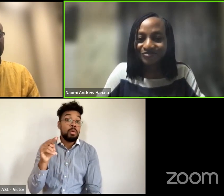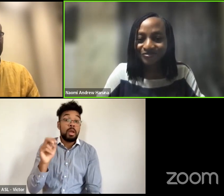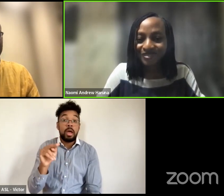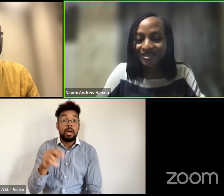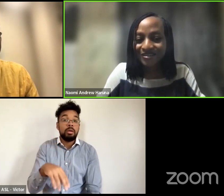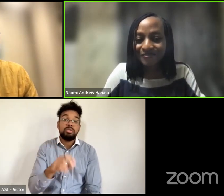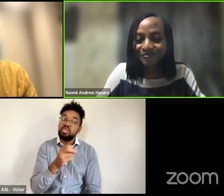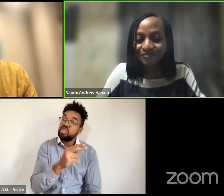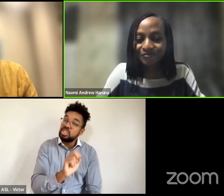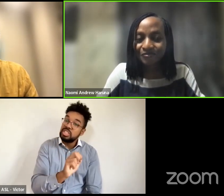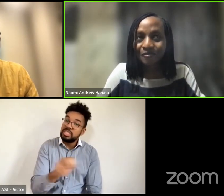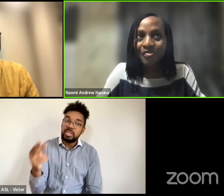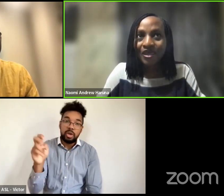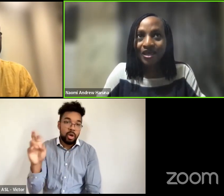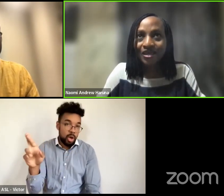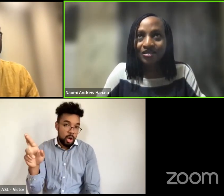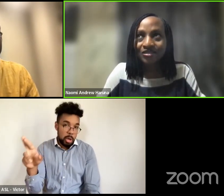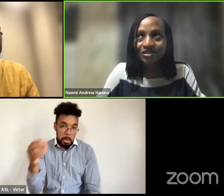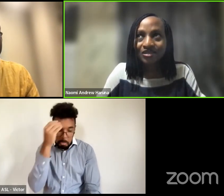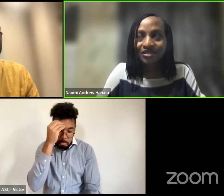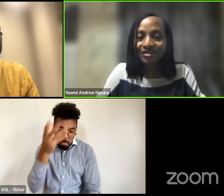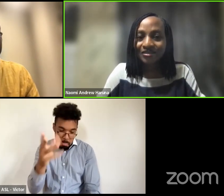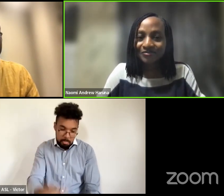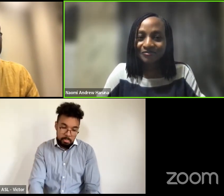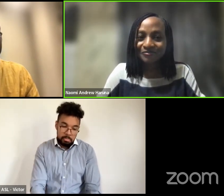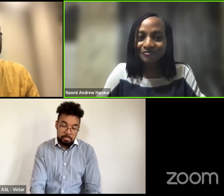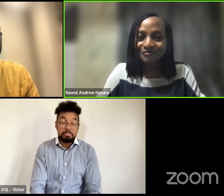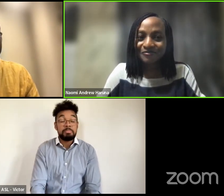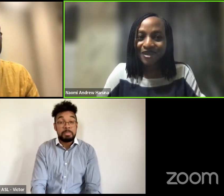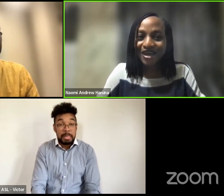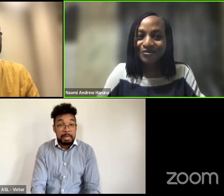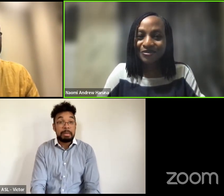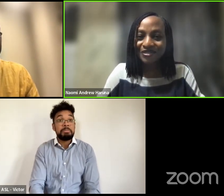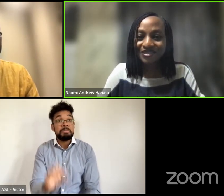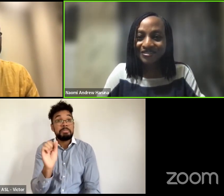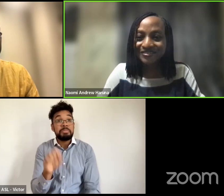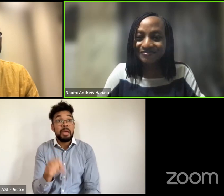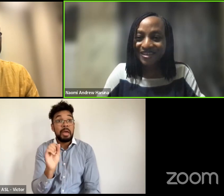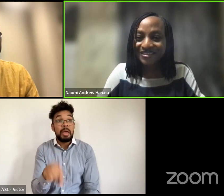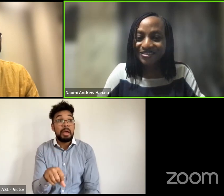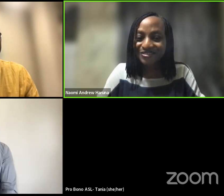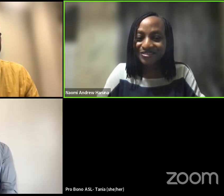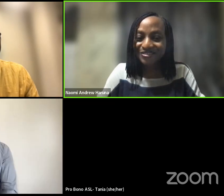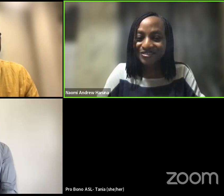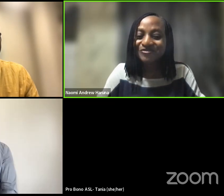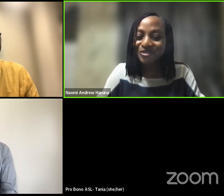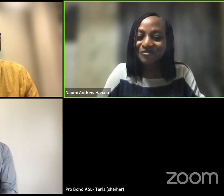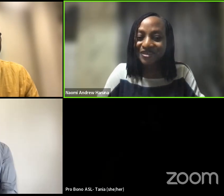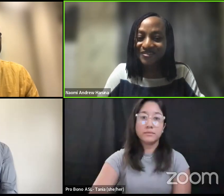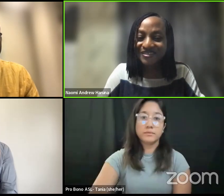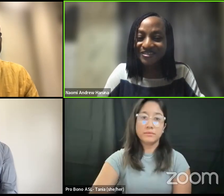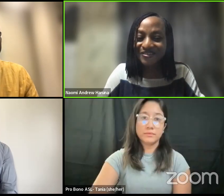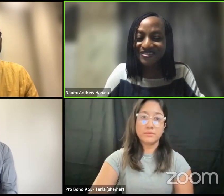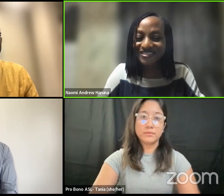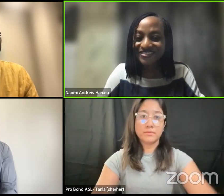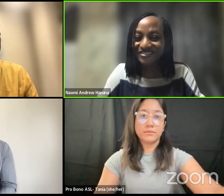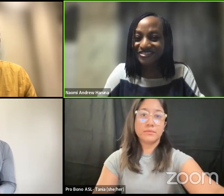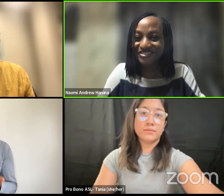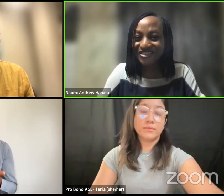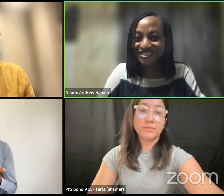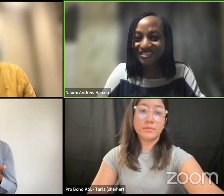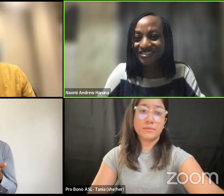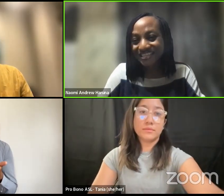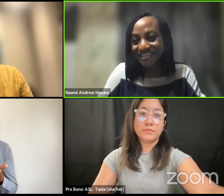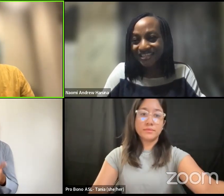um and yeah i would um i think stop here when you call this